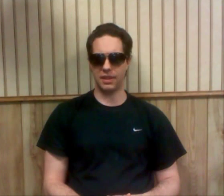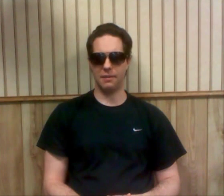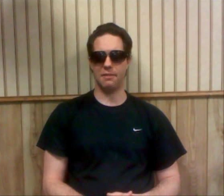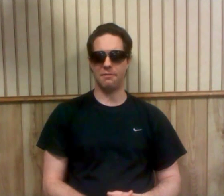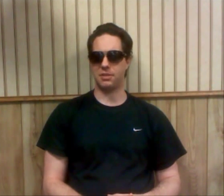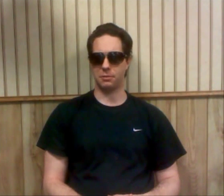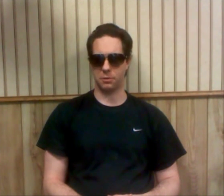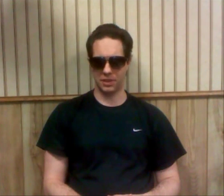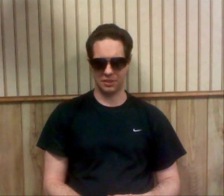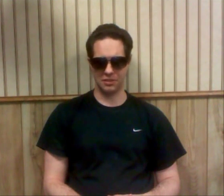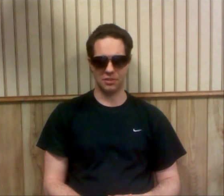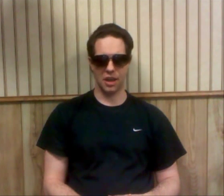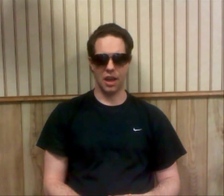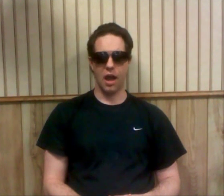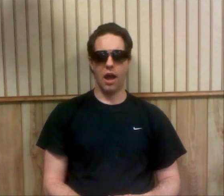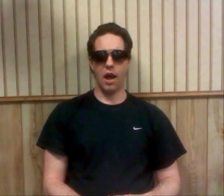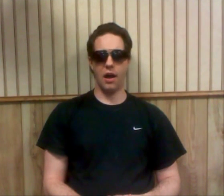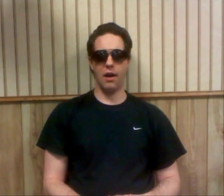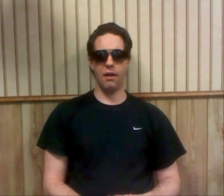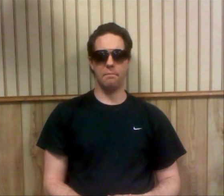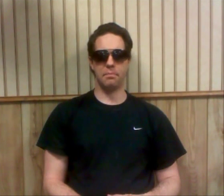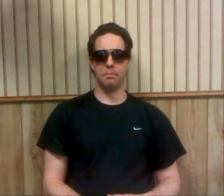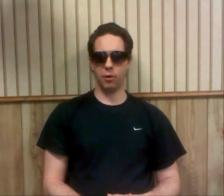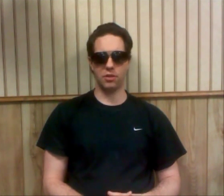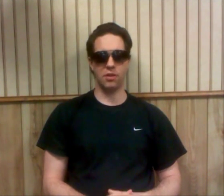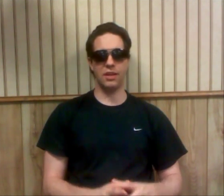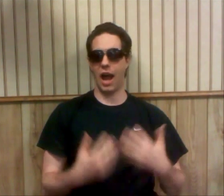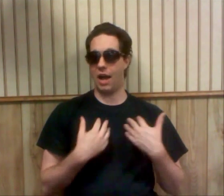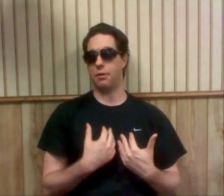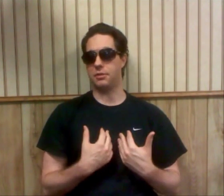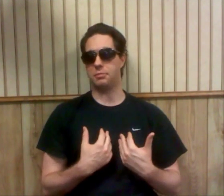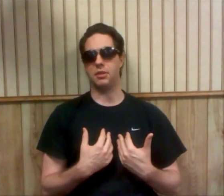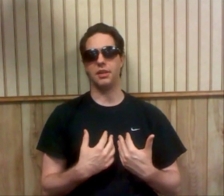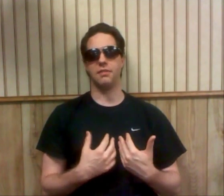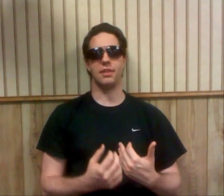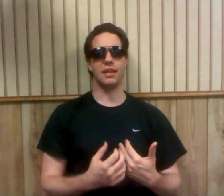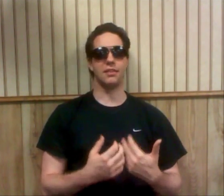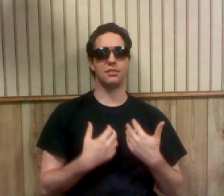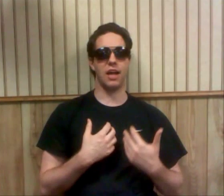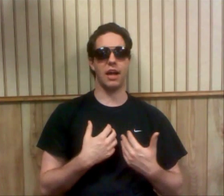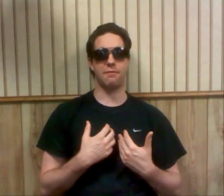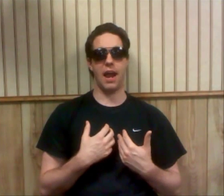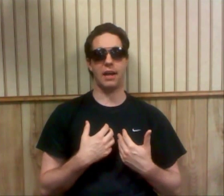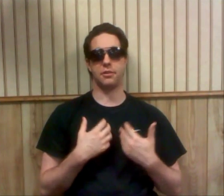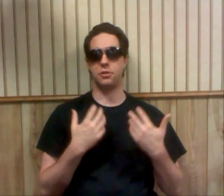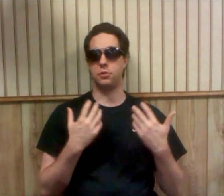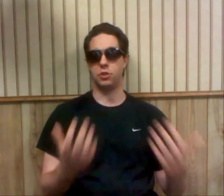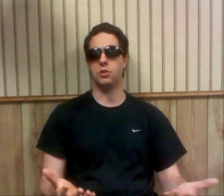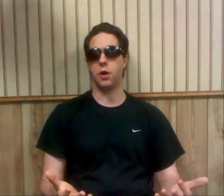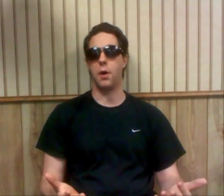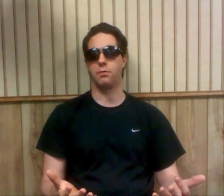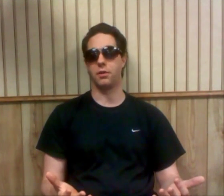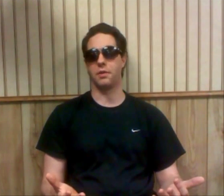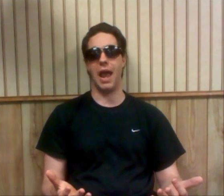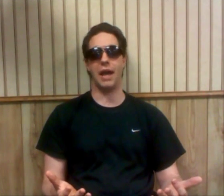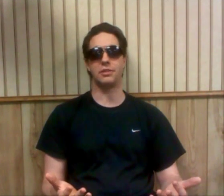it that way for several reasons. Personally, I've always believed that the deciding factor in who should go over in a match